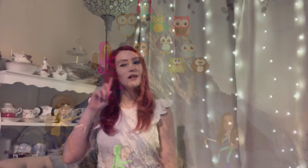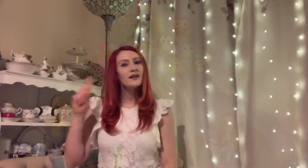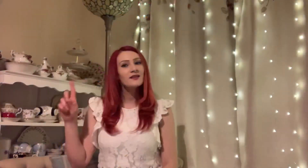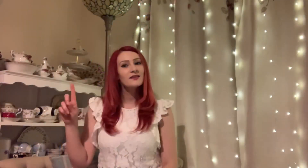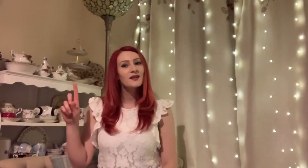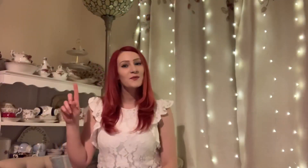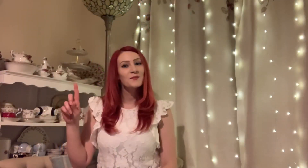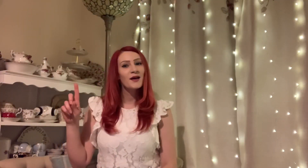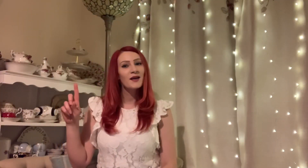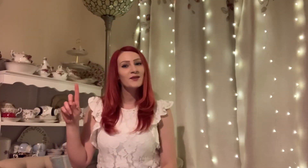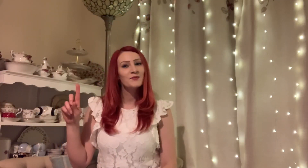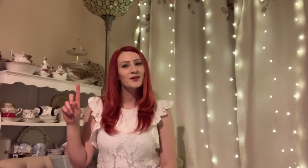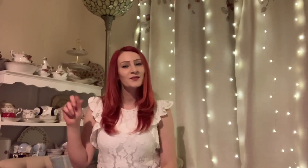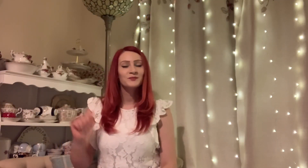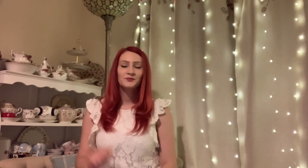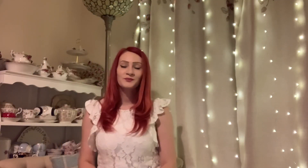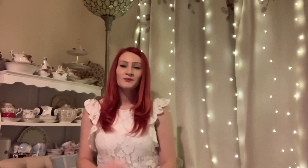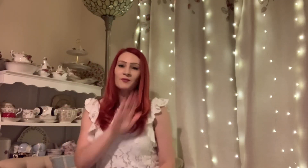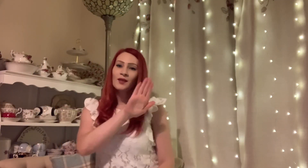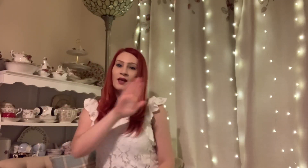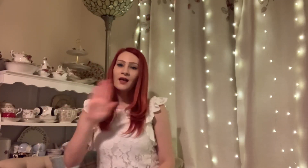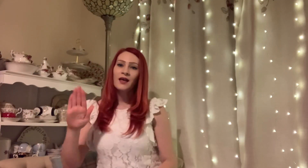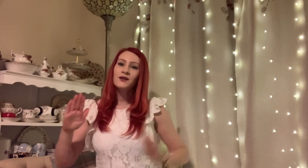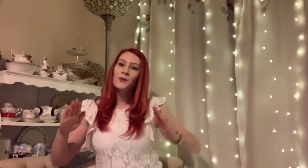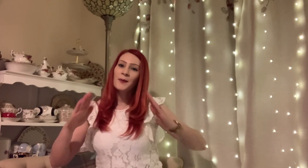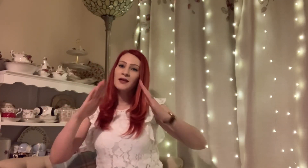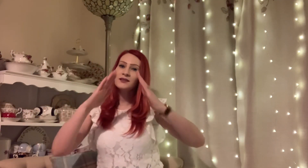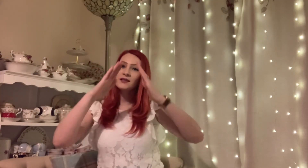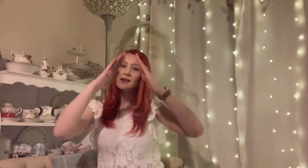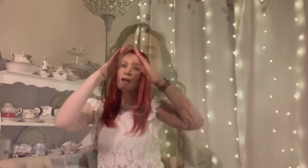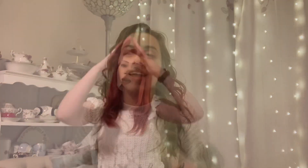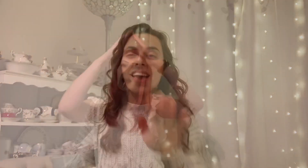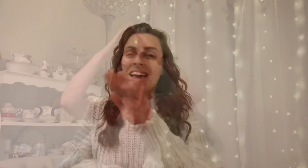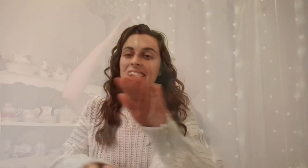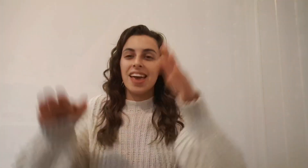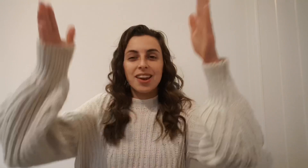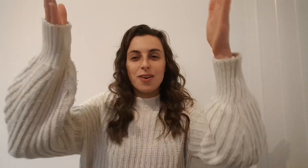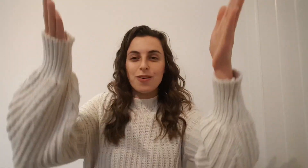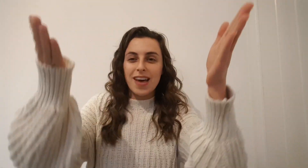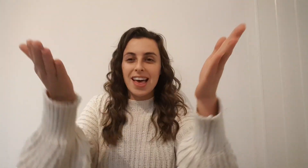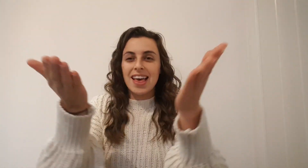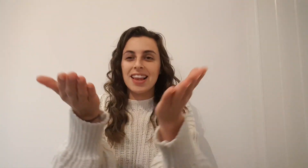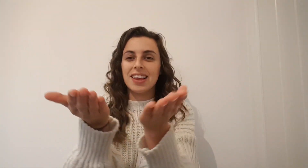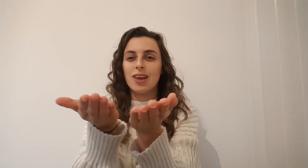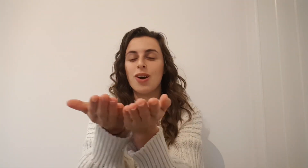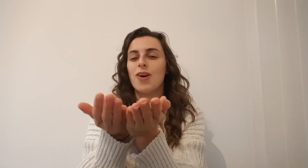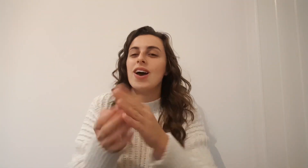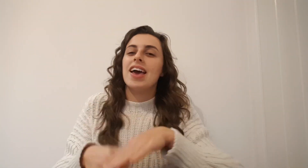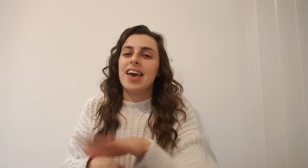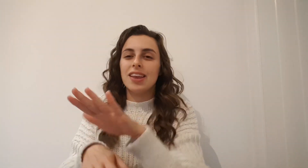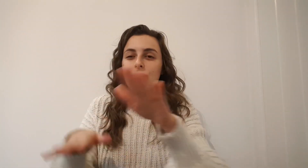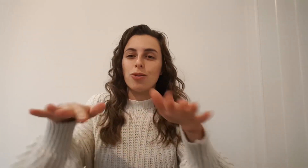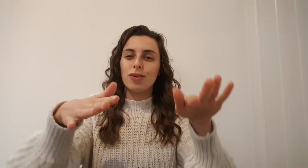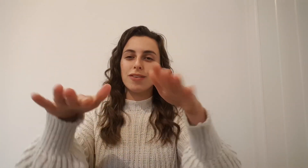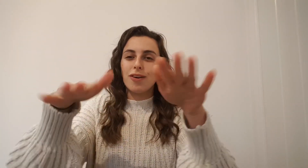Listen baby, ain't no mountain high, ain't no valley low, ain't no river